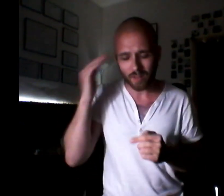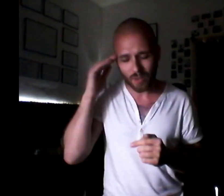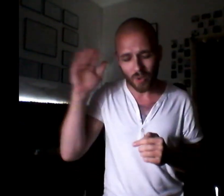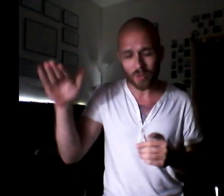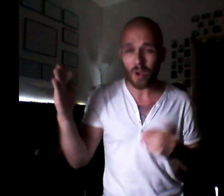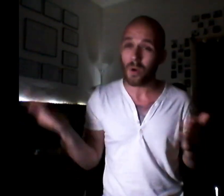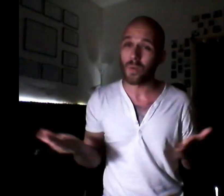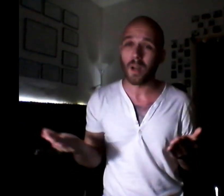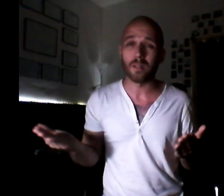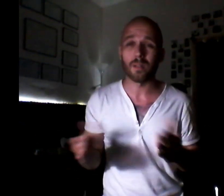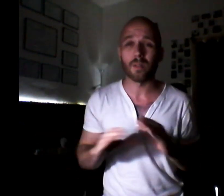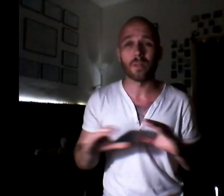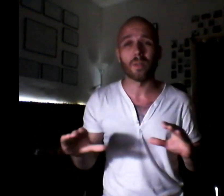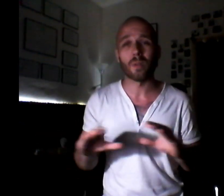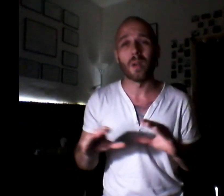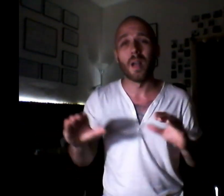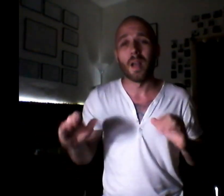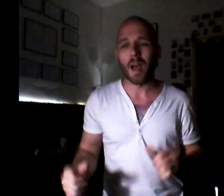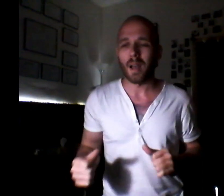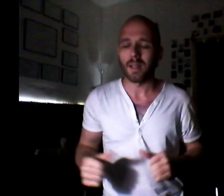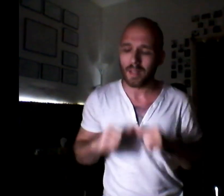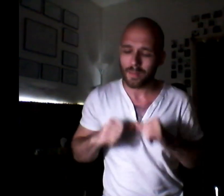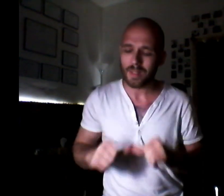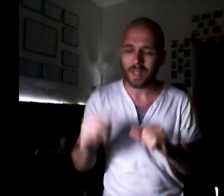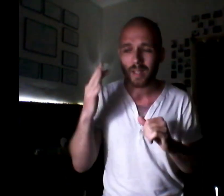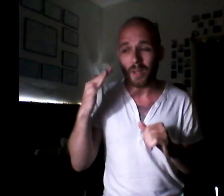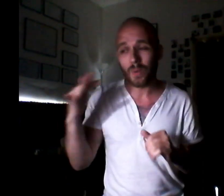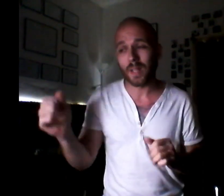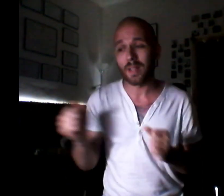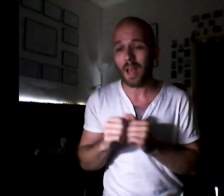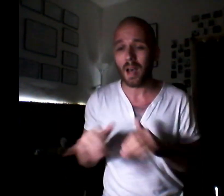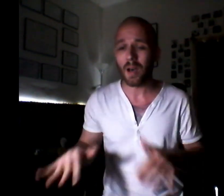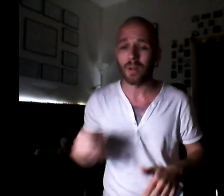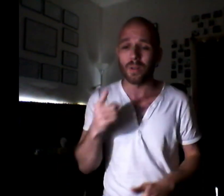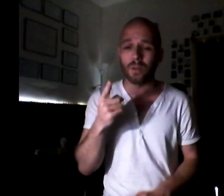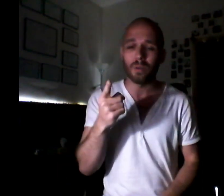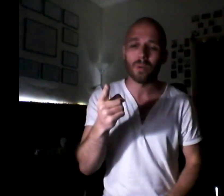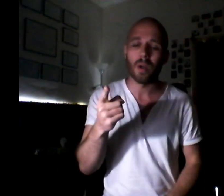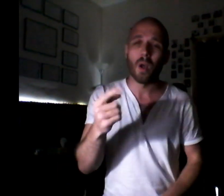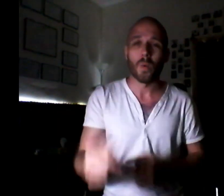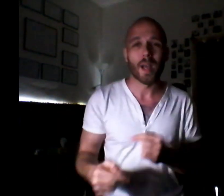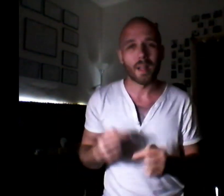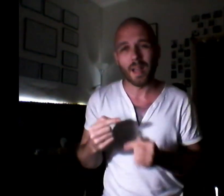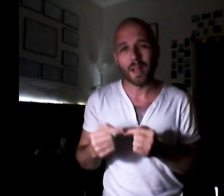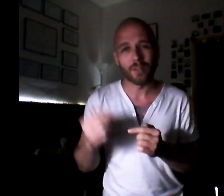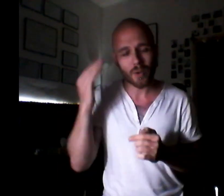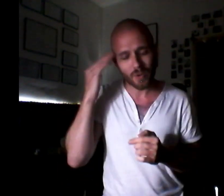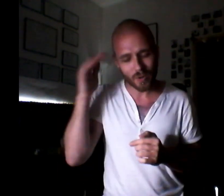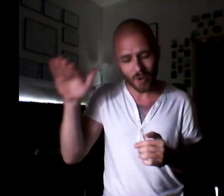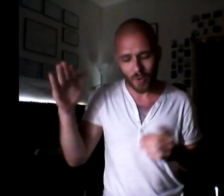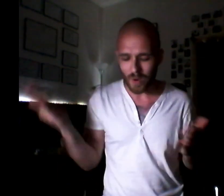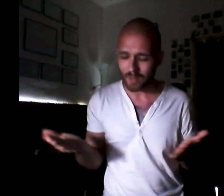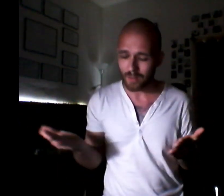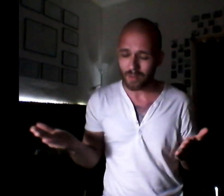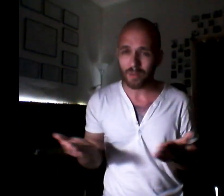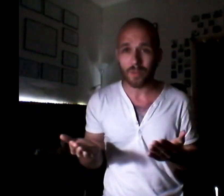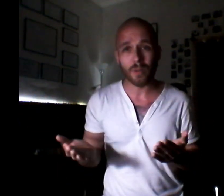I don't know what to do I'll keep singing without you When I don't know what to